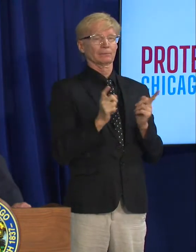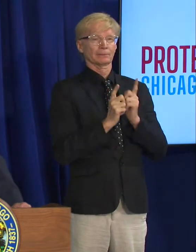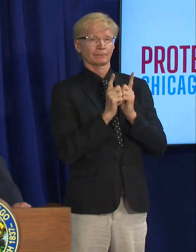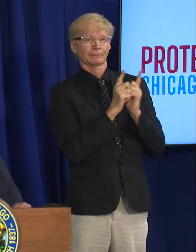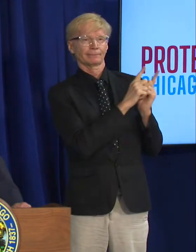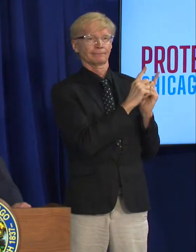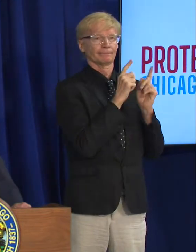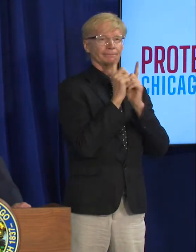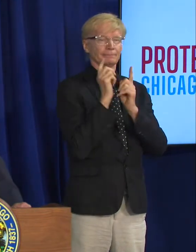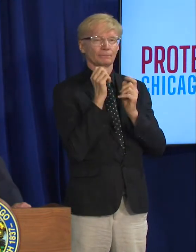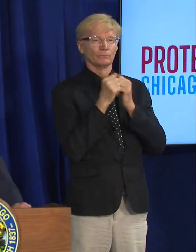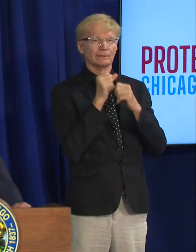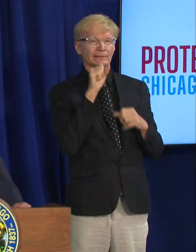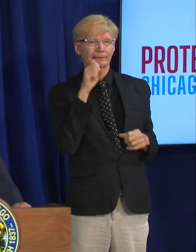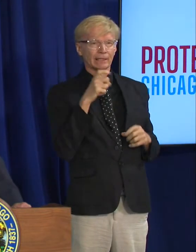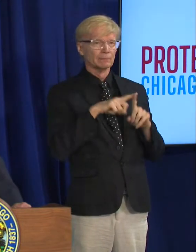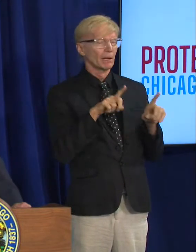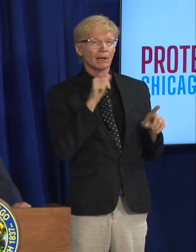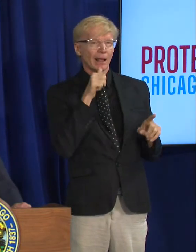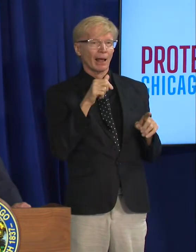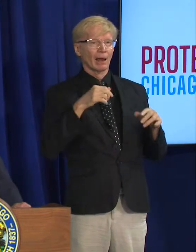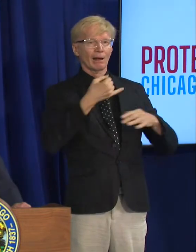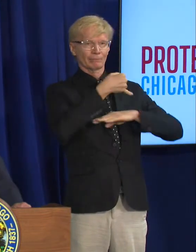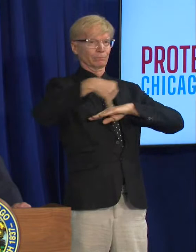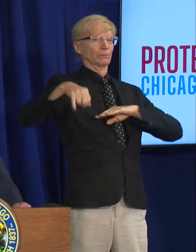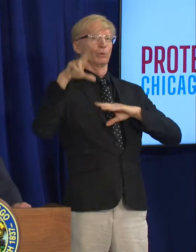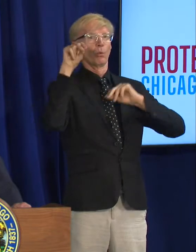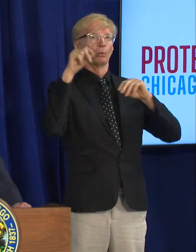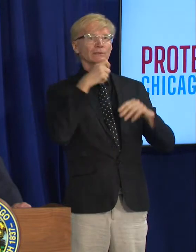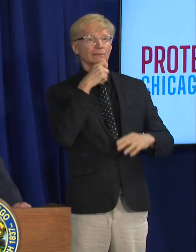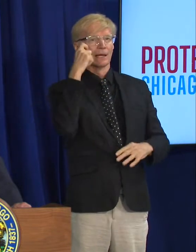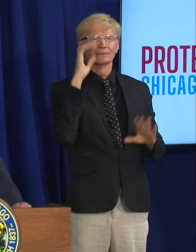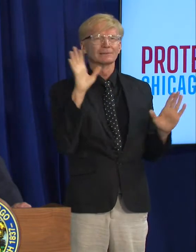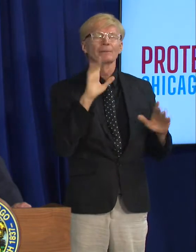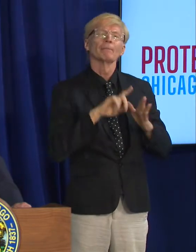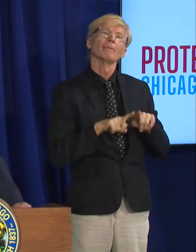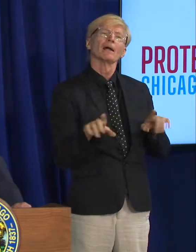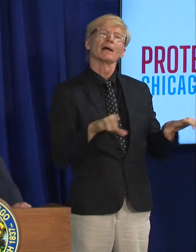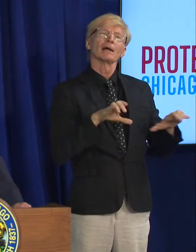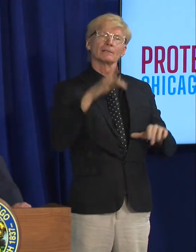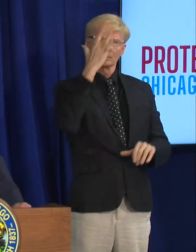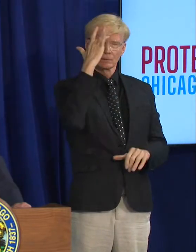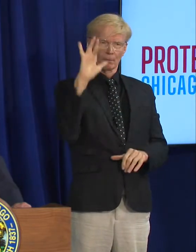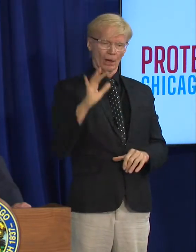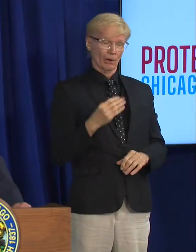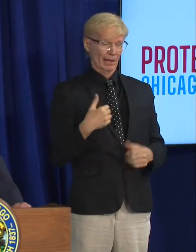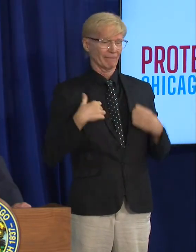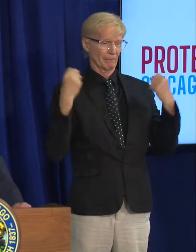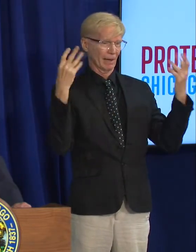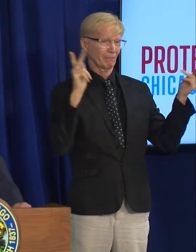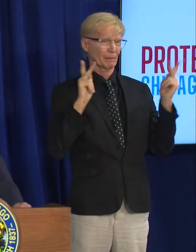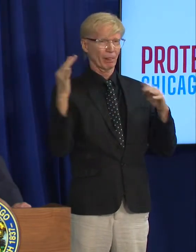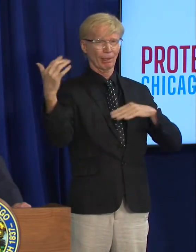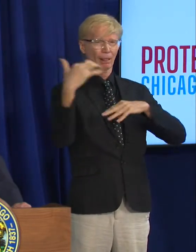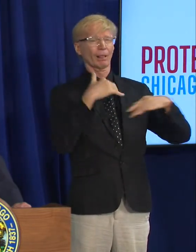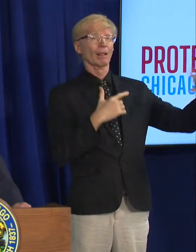sex but be smart we're gonna have a lot of visitors coming in over the next month especially in the next couple weeks